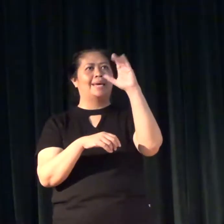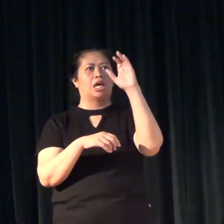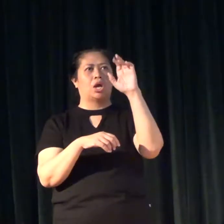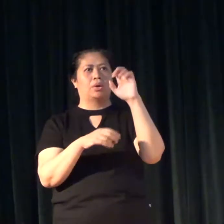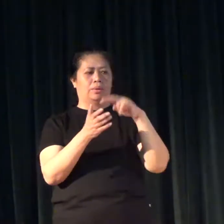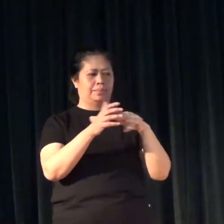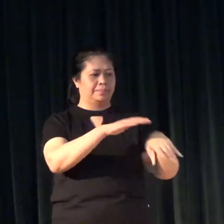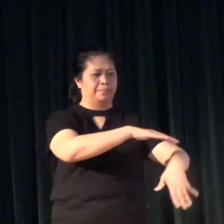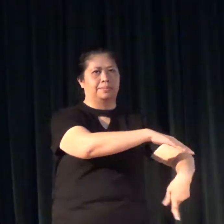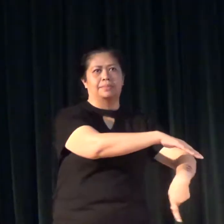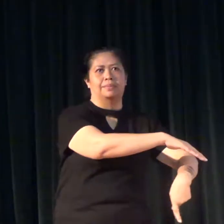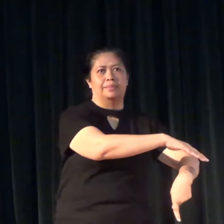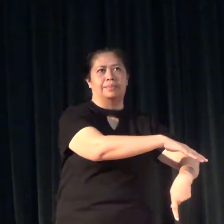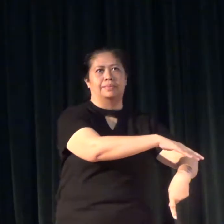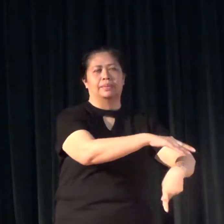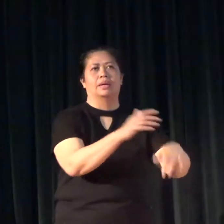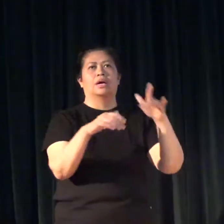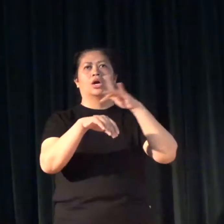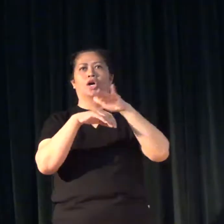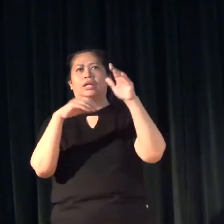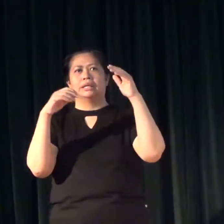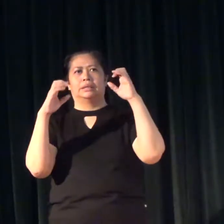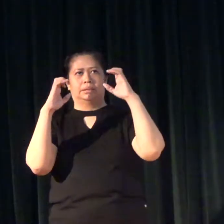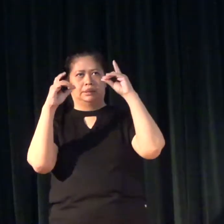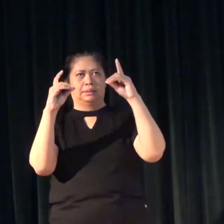and early childhood education.